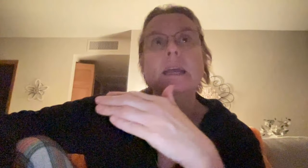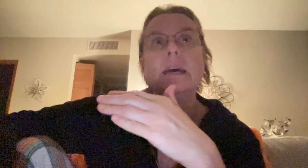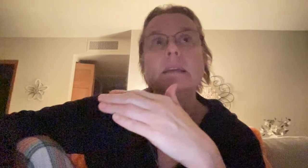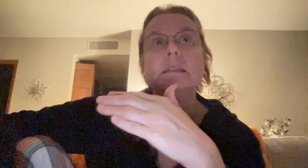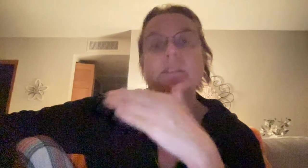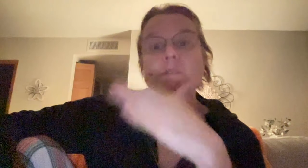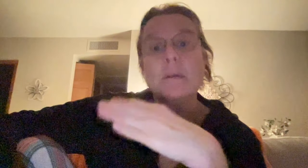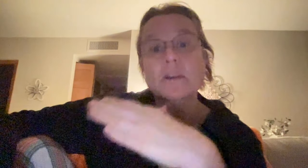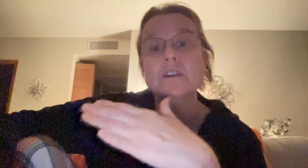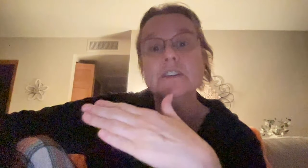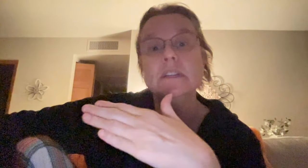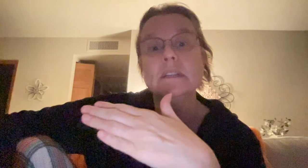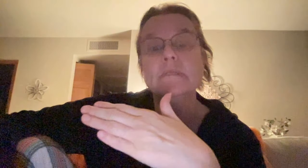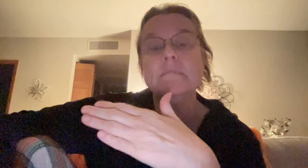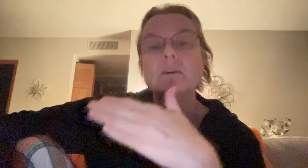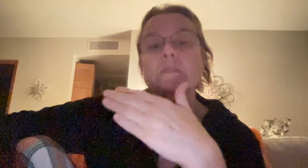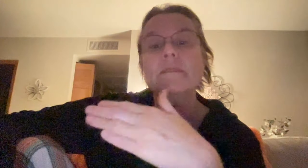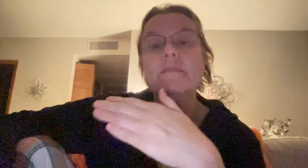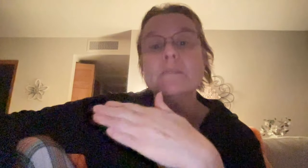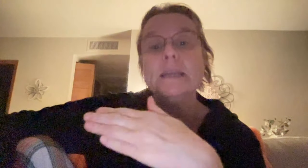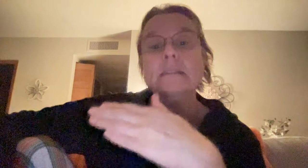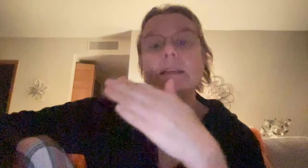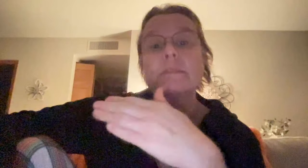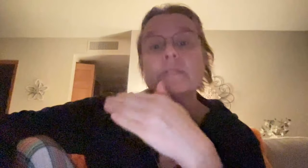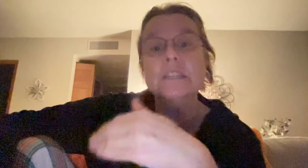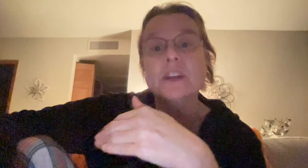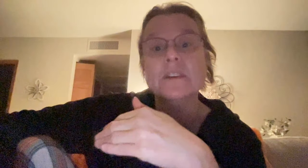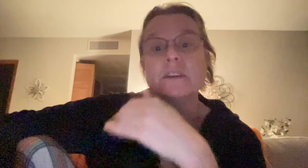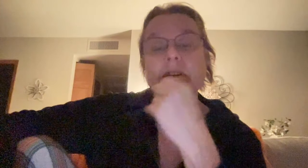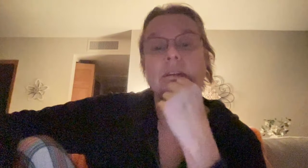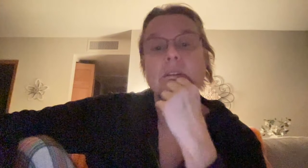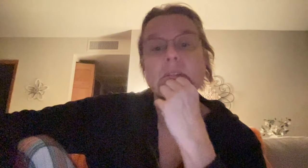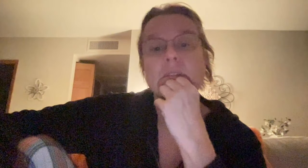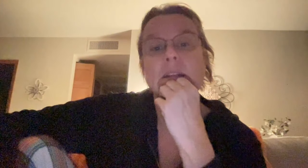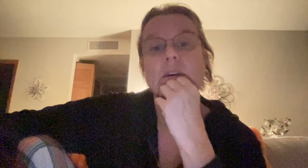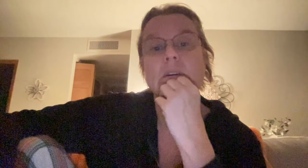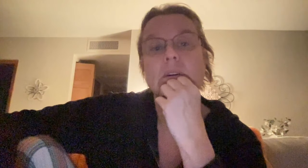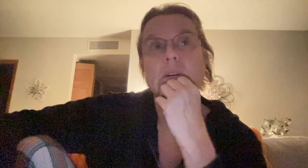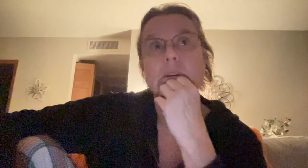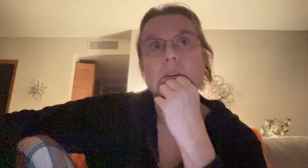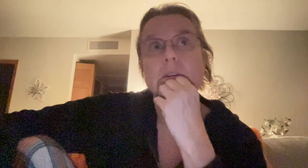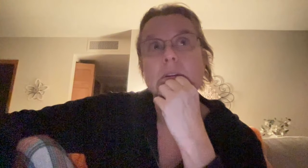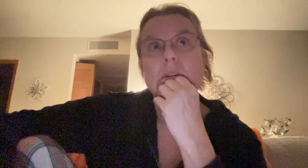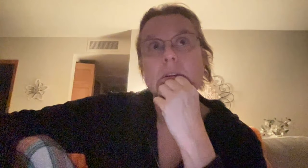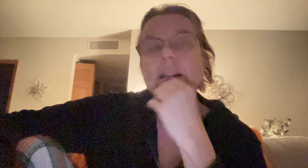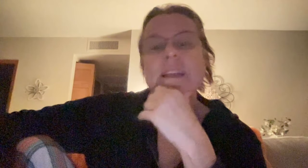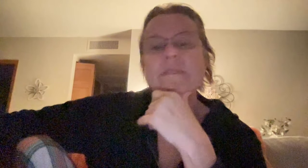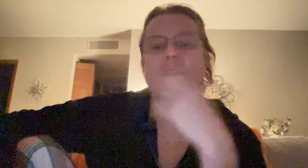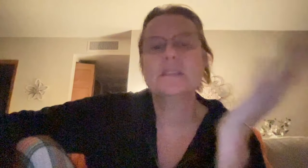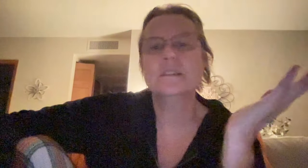And so that's why I'm encouraging you to leave them. Don't leave them for me, leave them for each other, you know? And I never expected